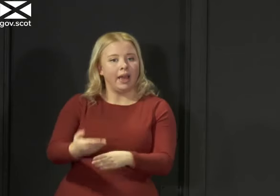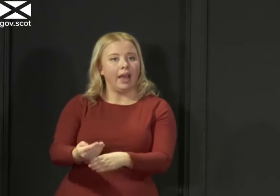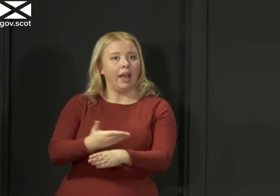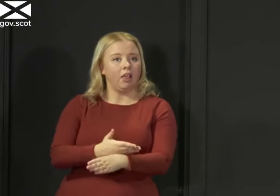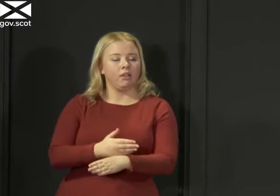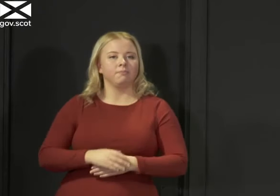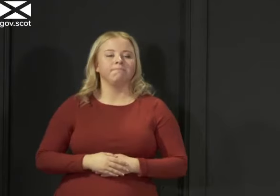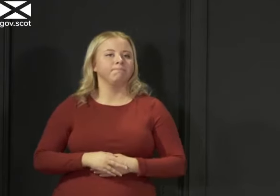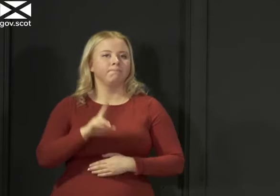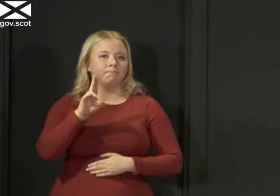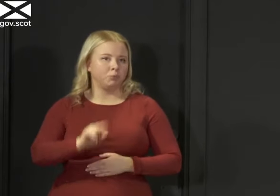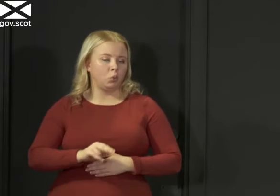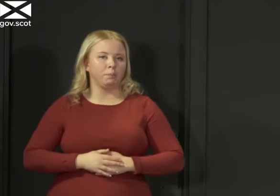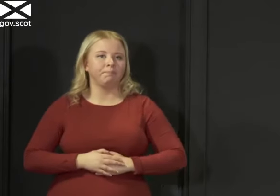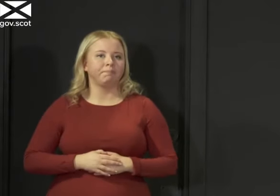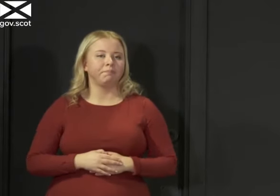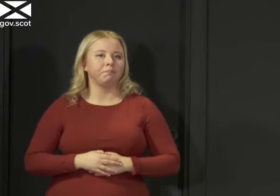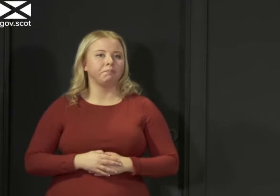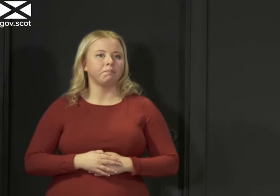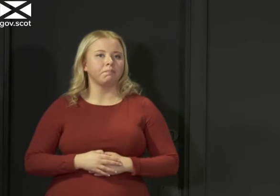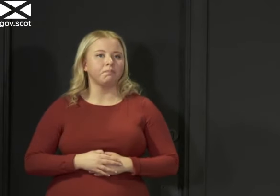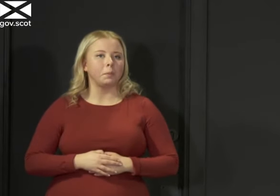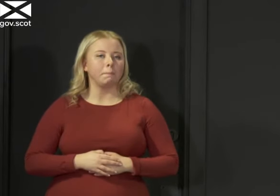no I think is the short answer to that I